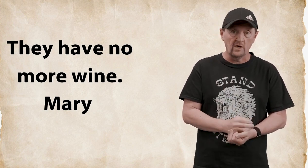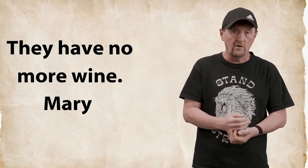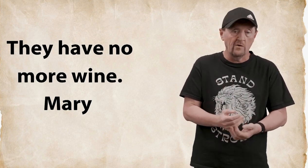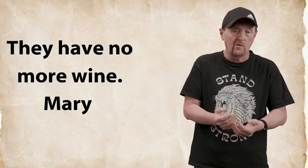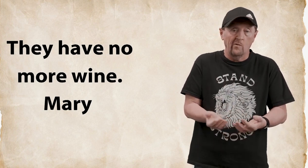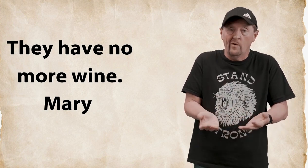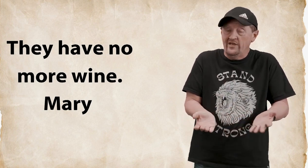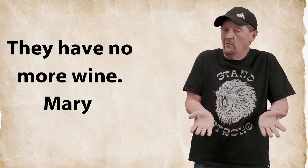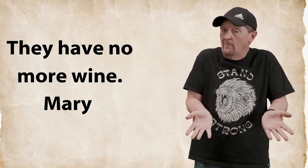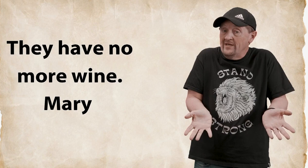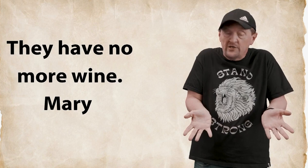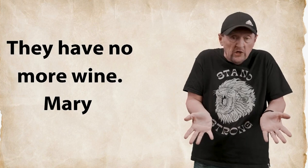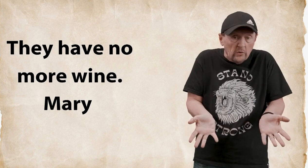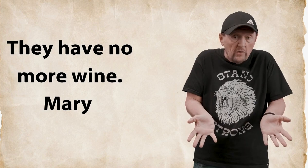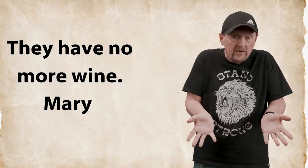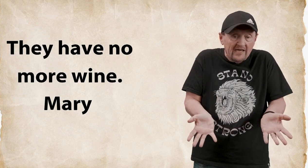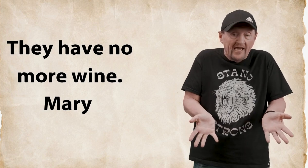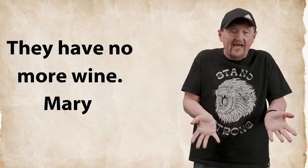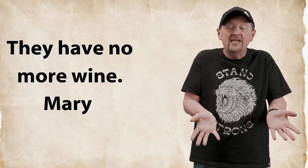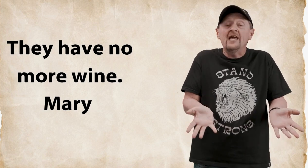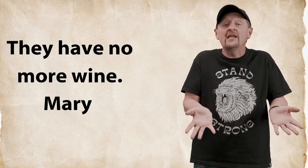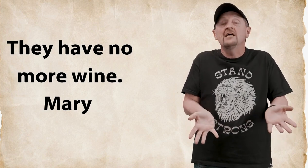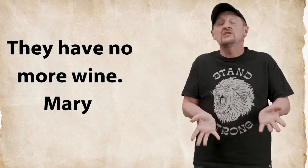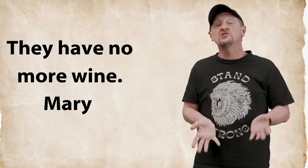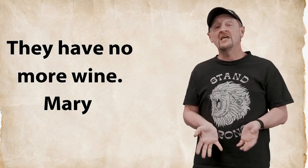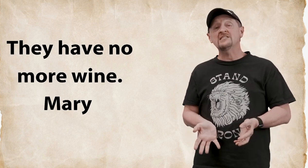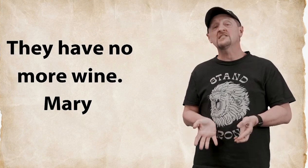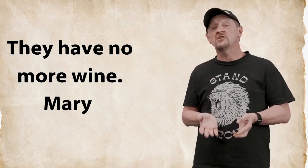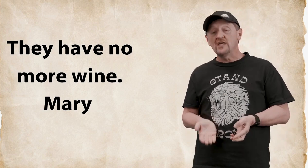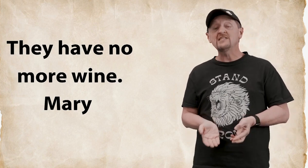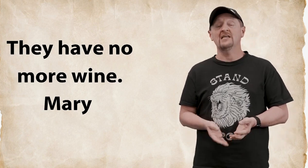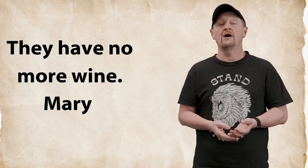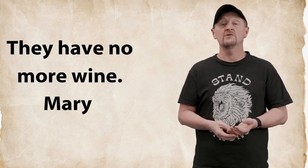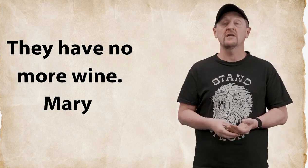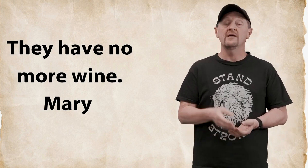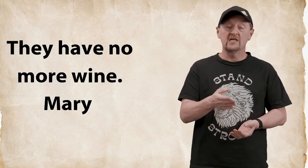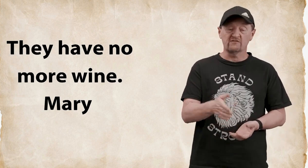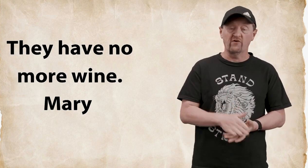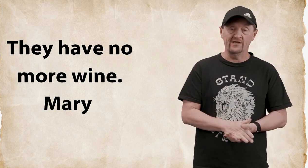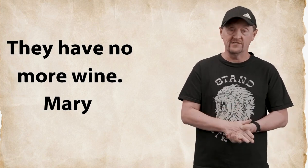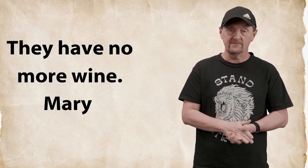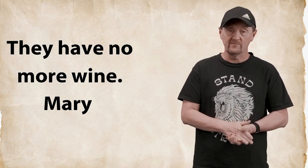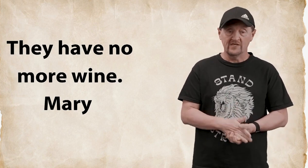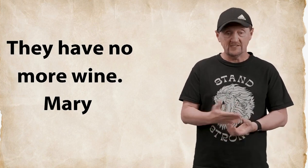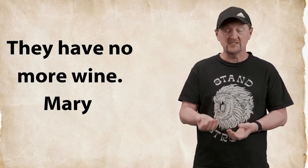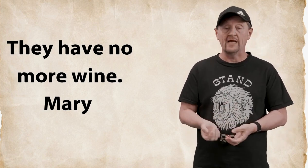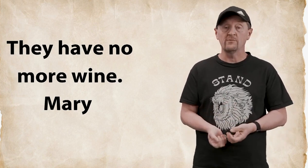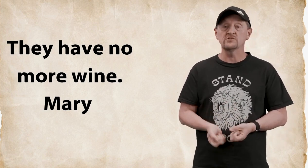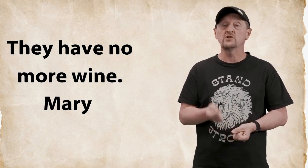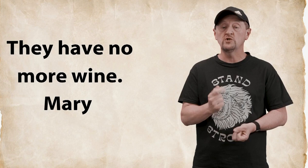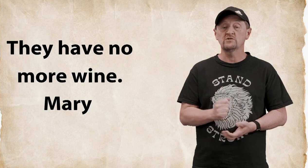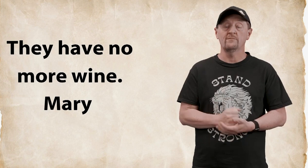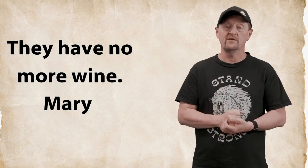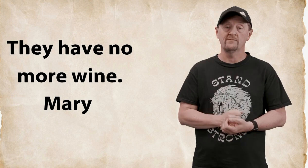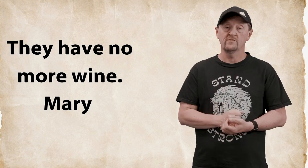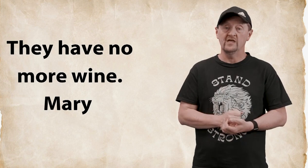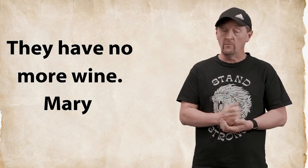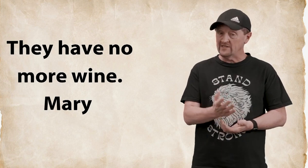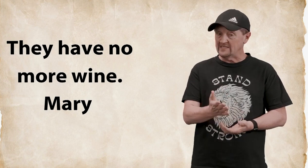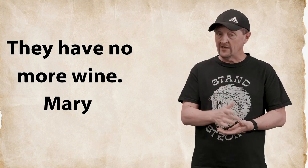what do you want me to do and then jesus then tells his friends his disciples to do something and what does he tell